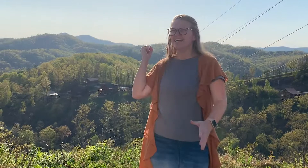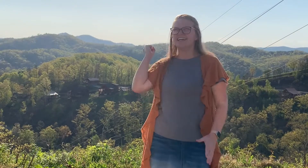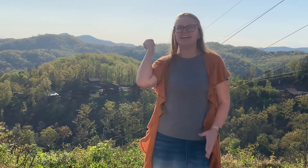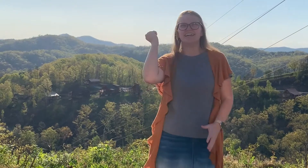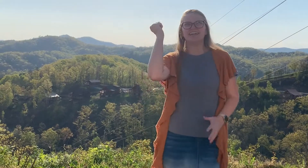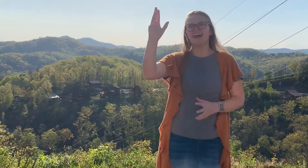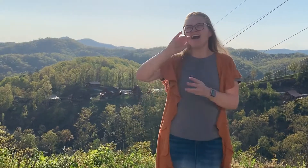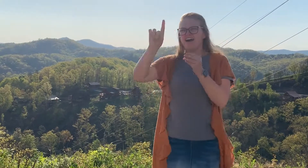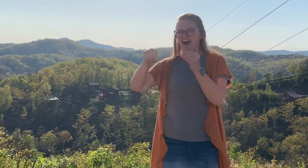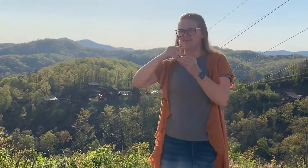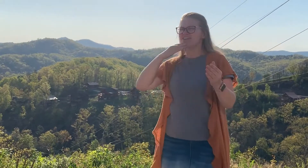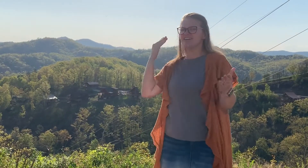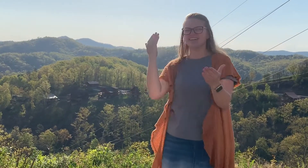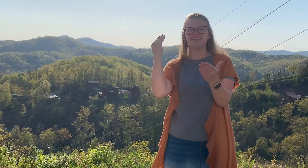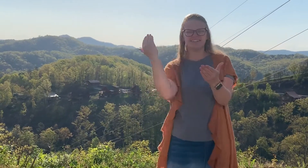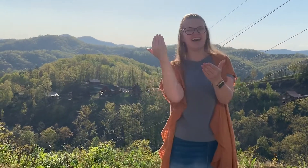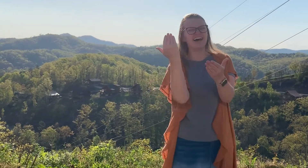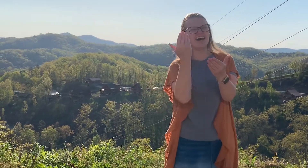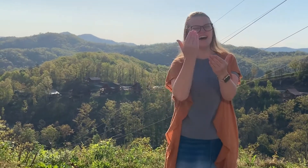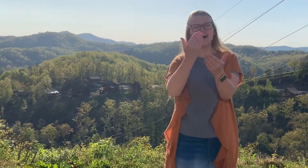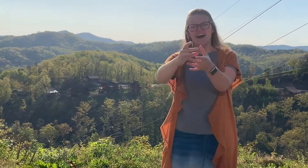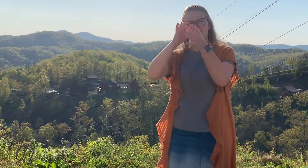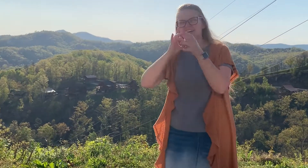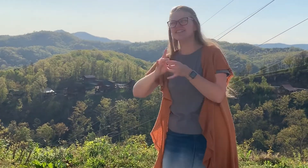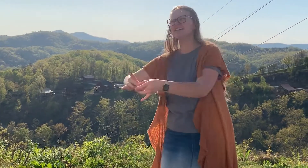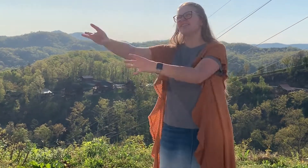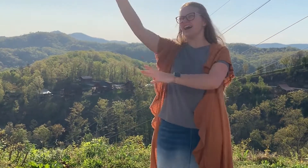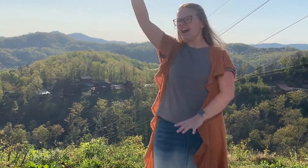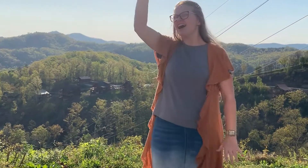Of the goodness of God